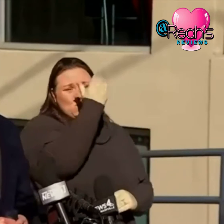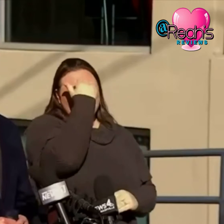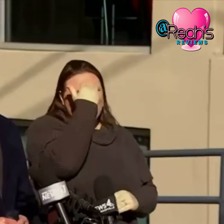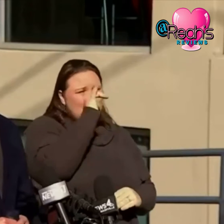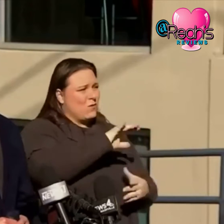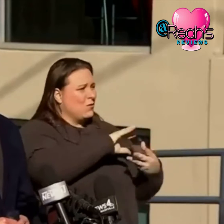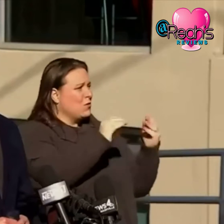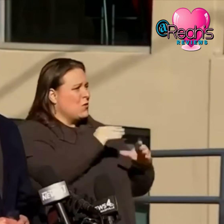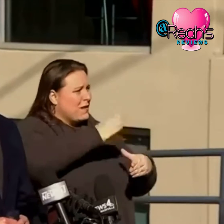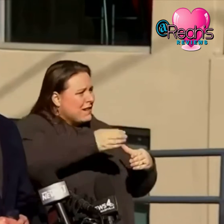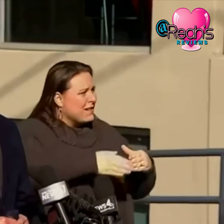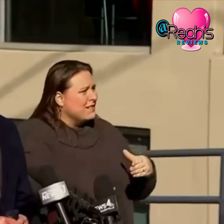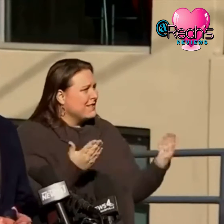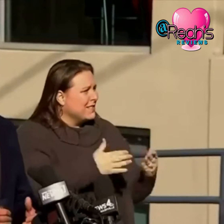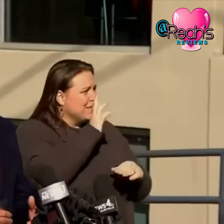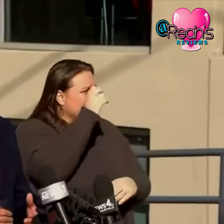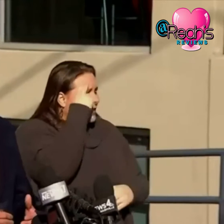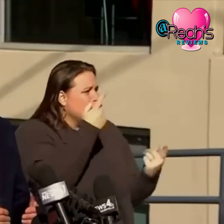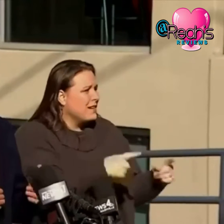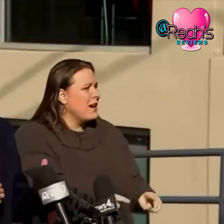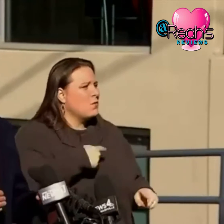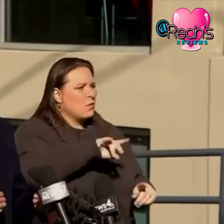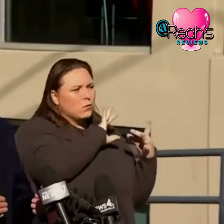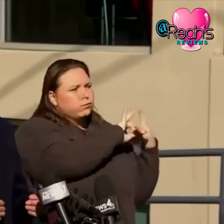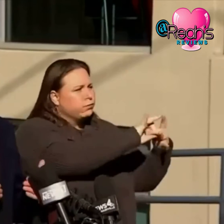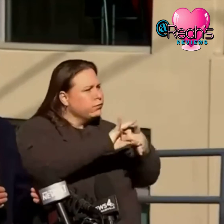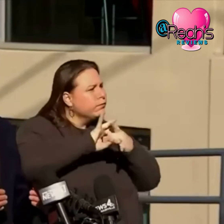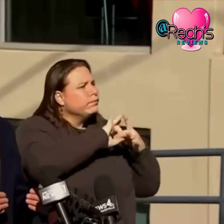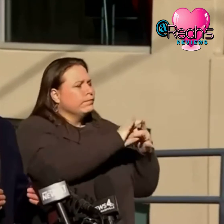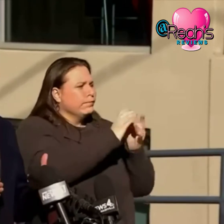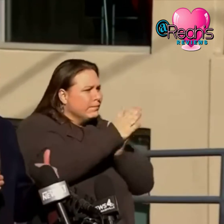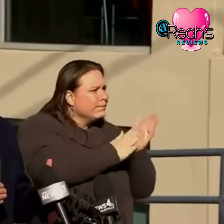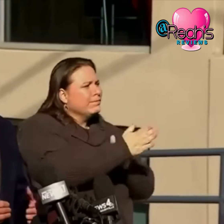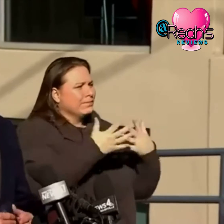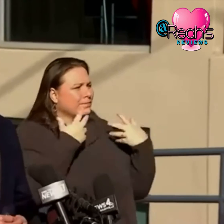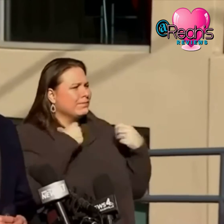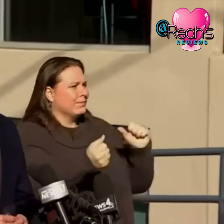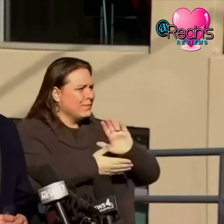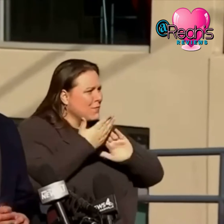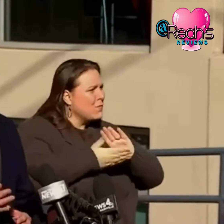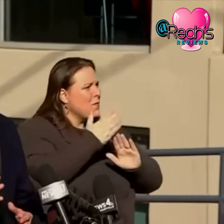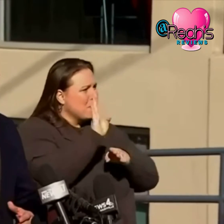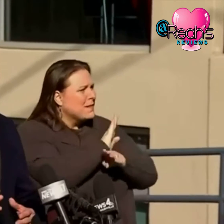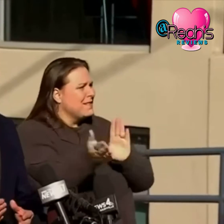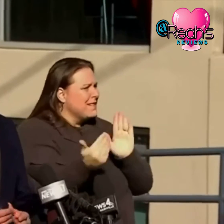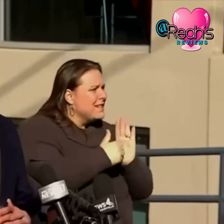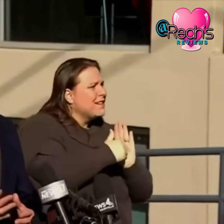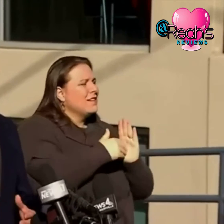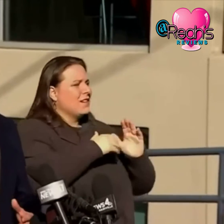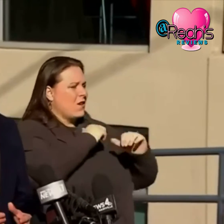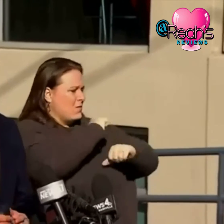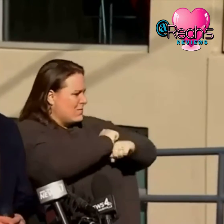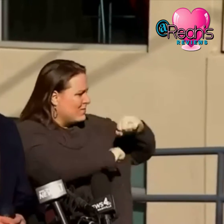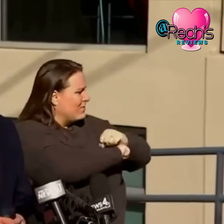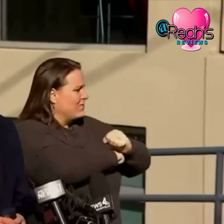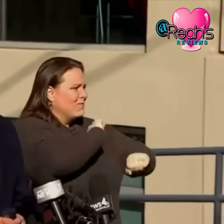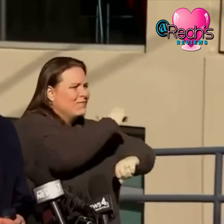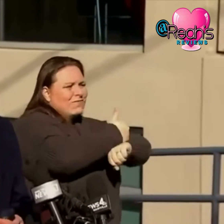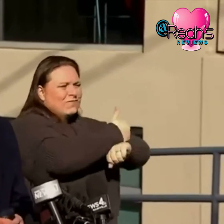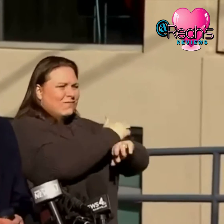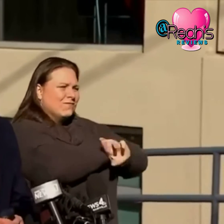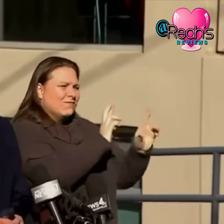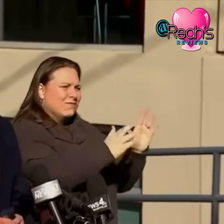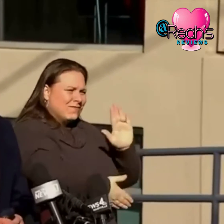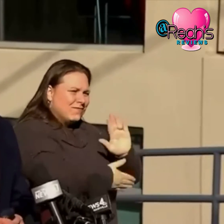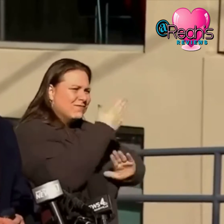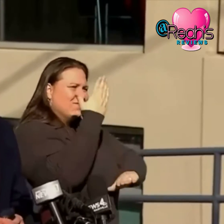here in Nashville we're going to stand together we're going to get back on our feet we're going to get our businesses back up and running we're going to get our infrastructure and the cell coverage back